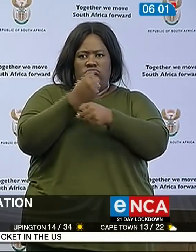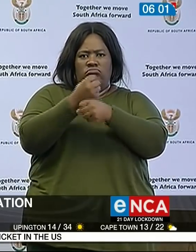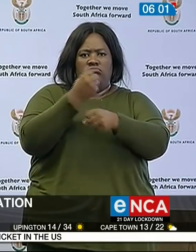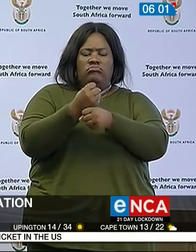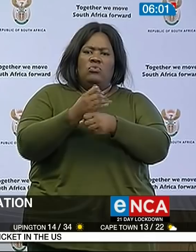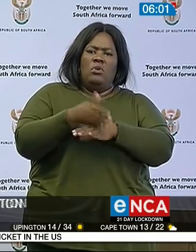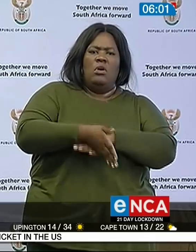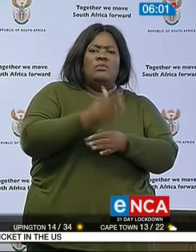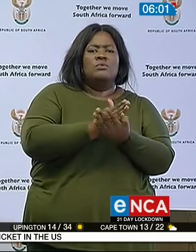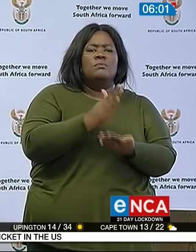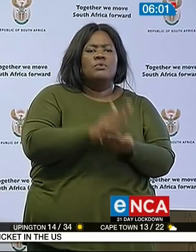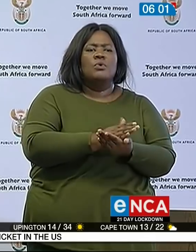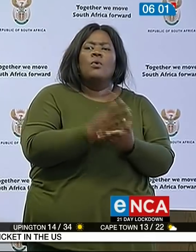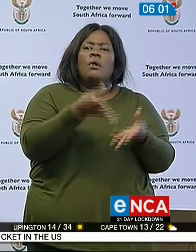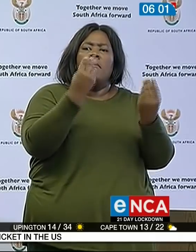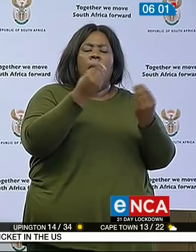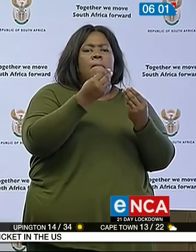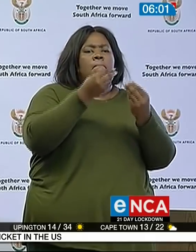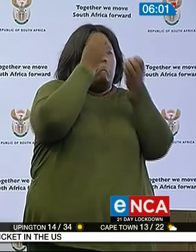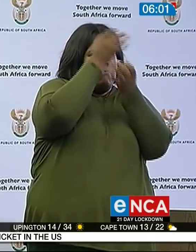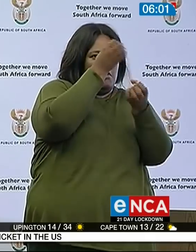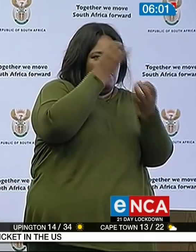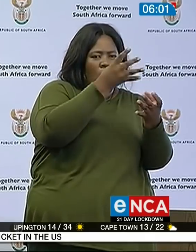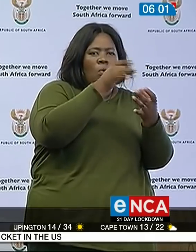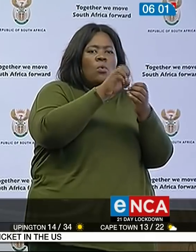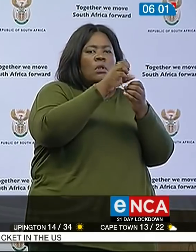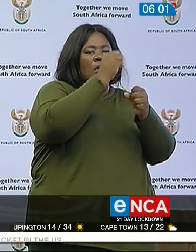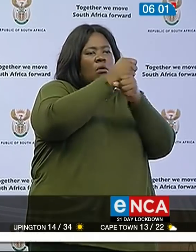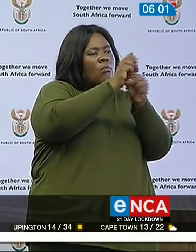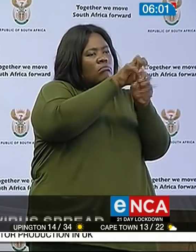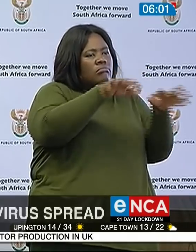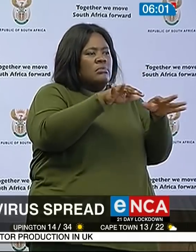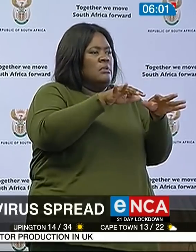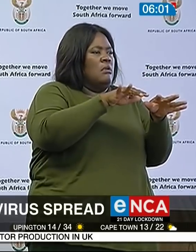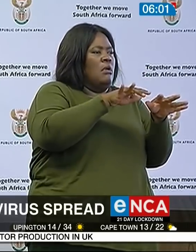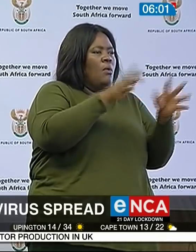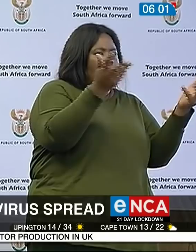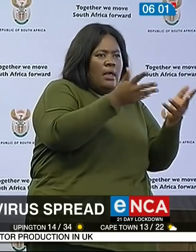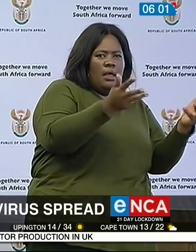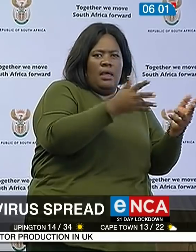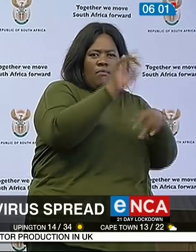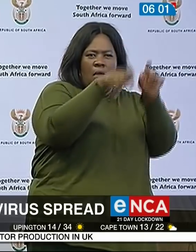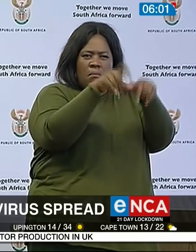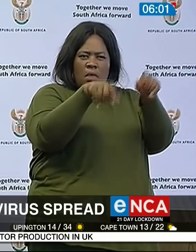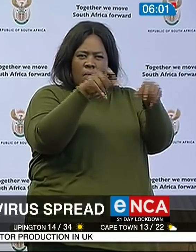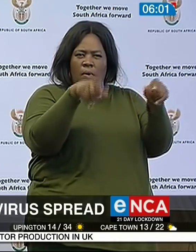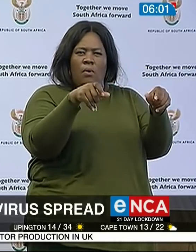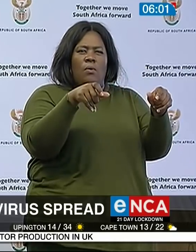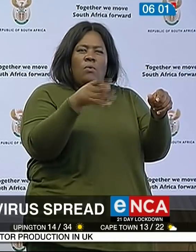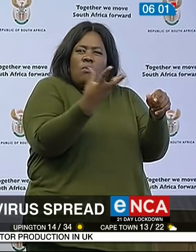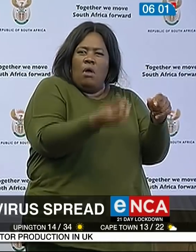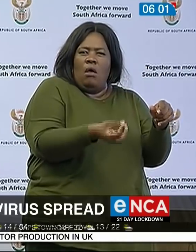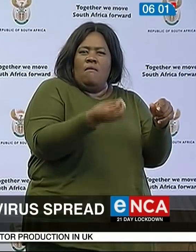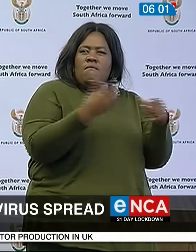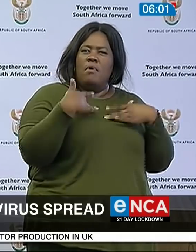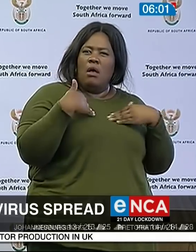including the geographical spread of the disease, the current cases, the categories of people with health vulnerabilities,